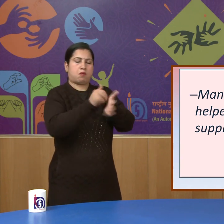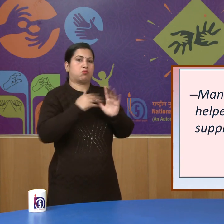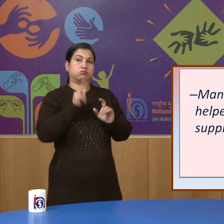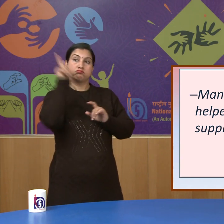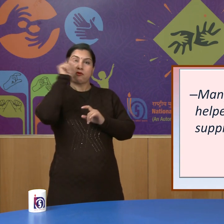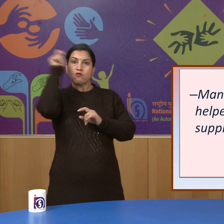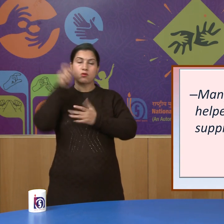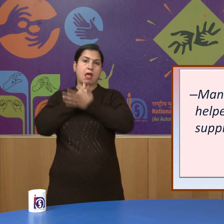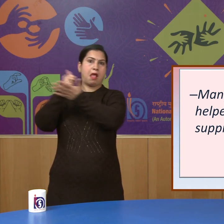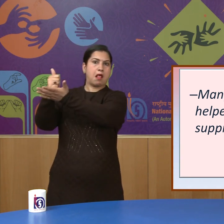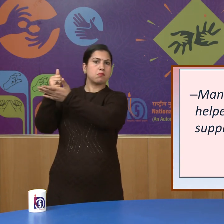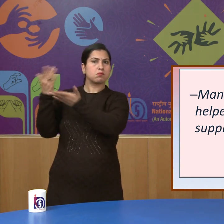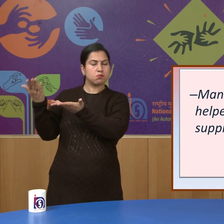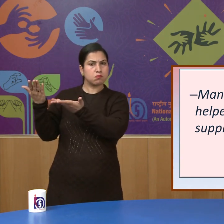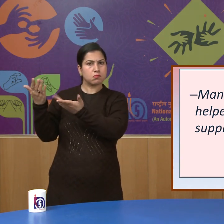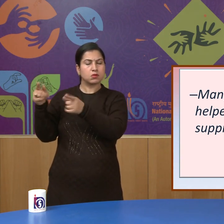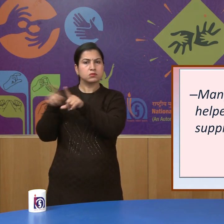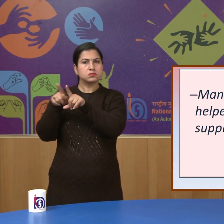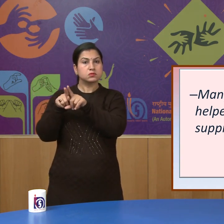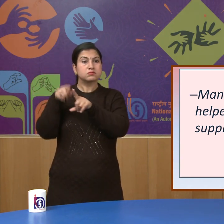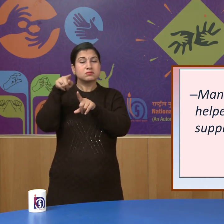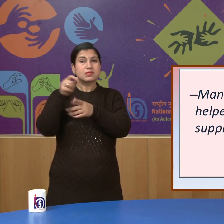British and helped in suppressing the revolt.